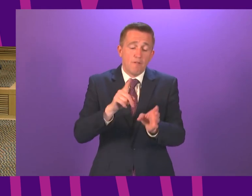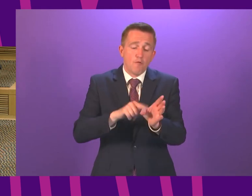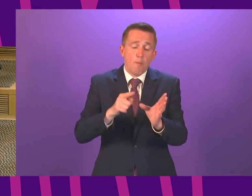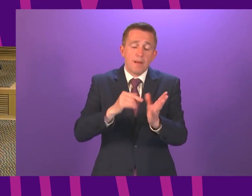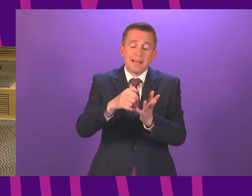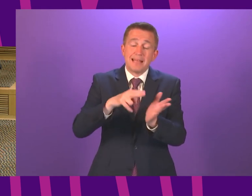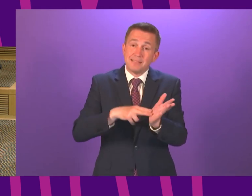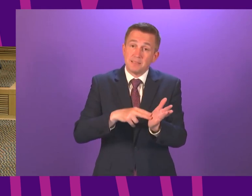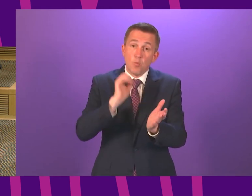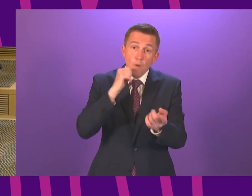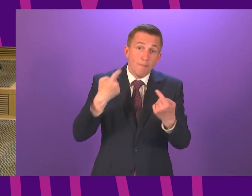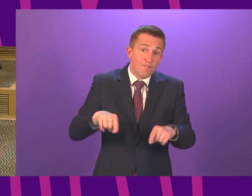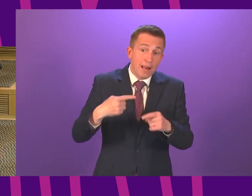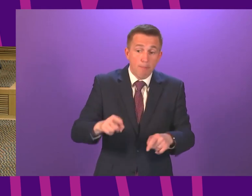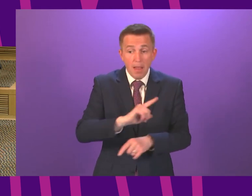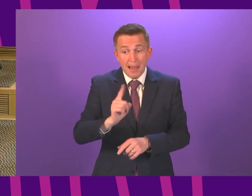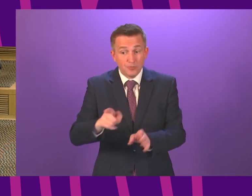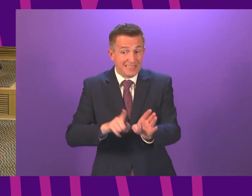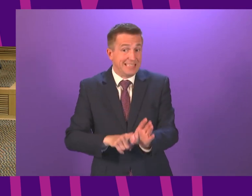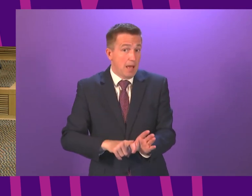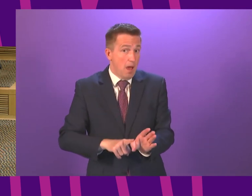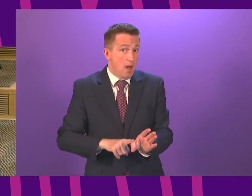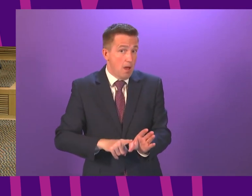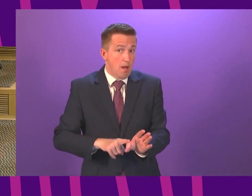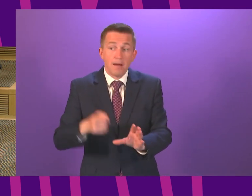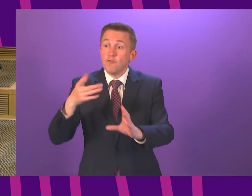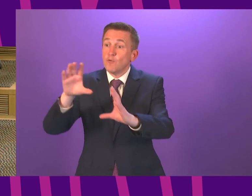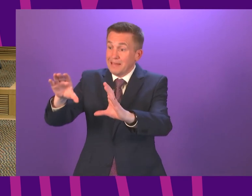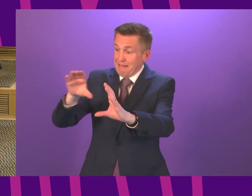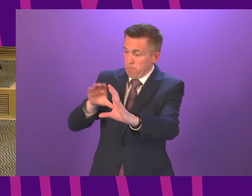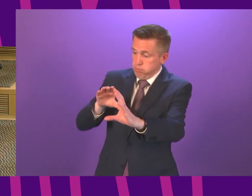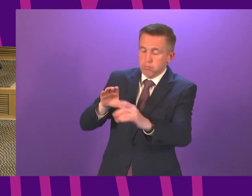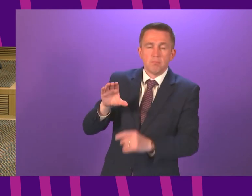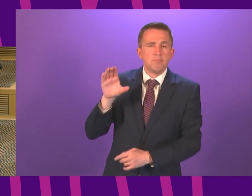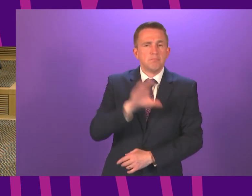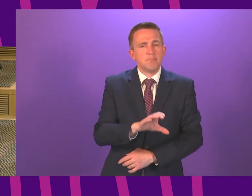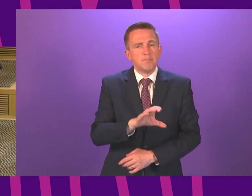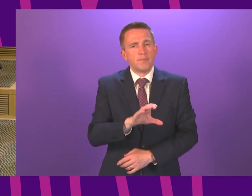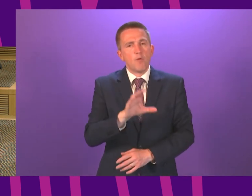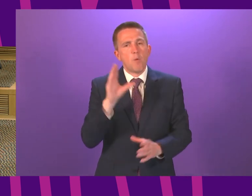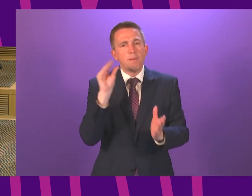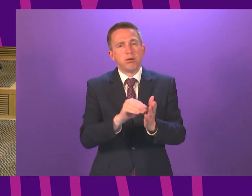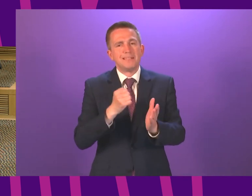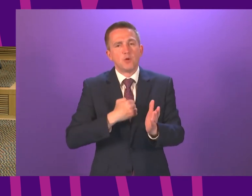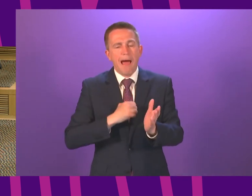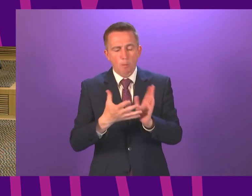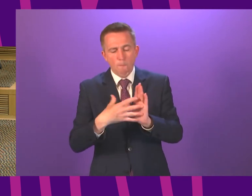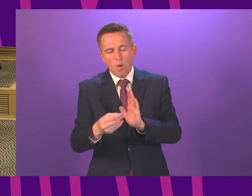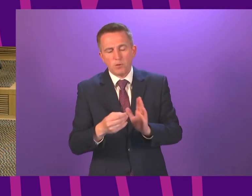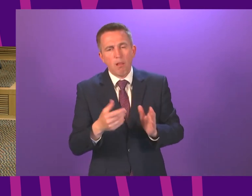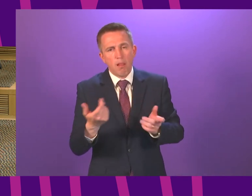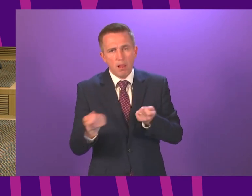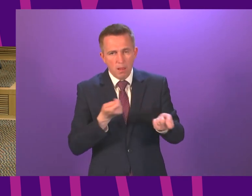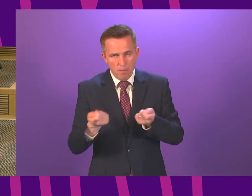in Scotland later this year and if that is the case we will incorporate that into our modelling but of course we are